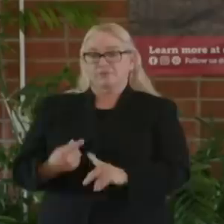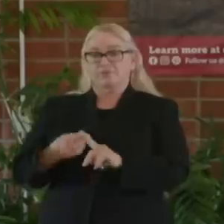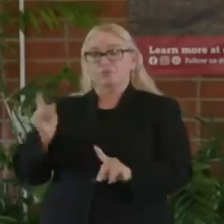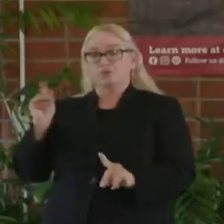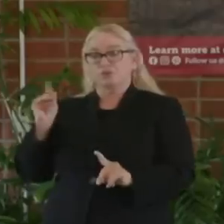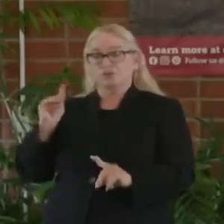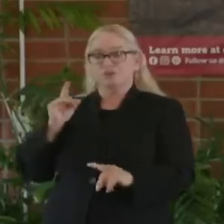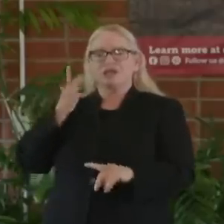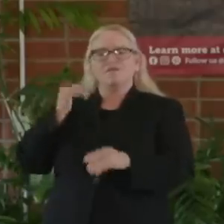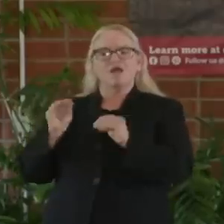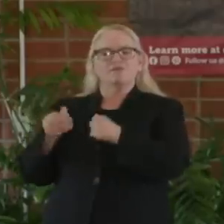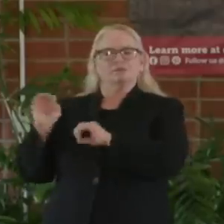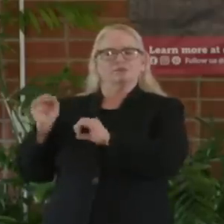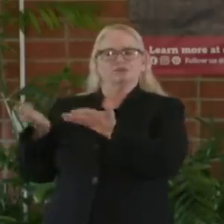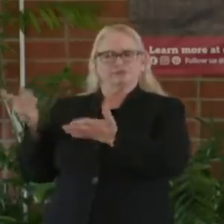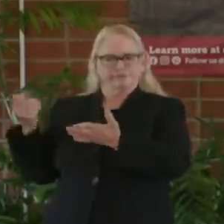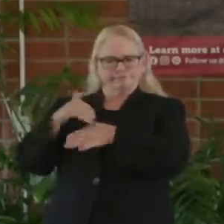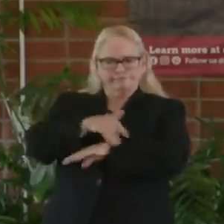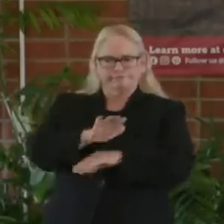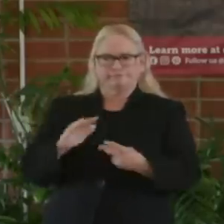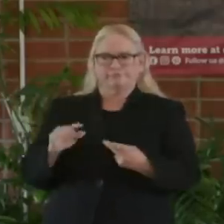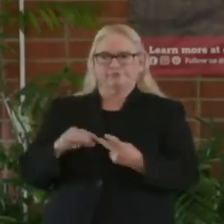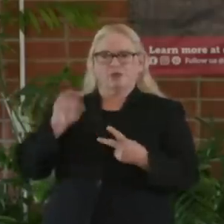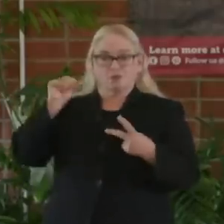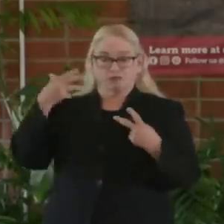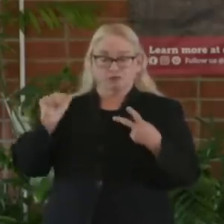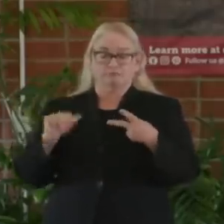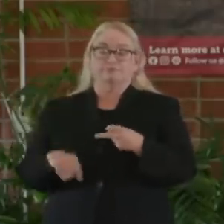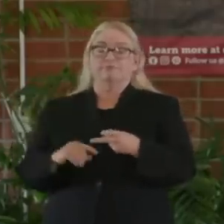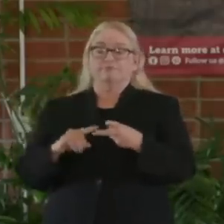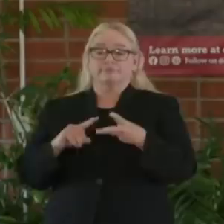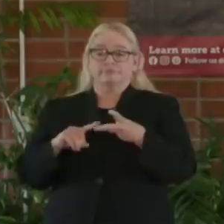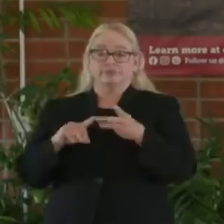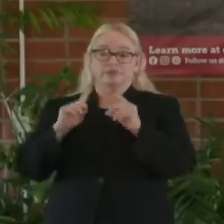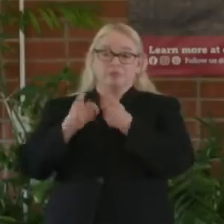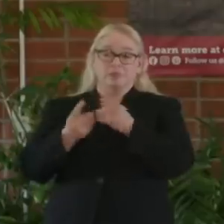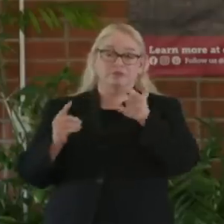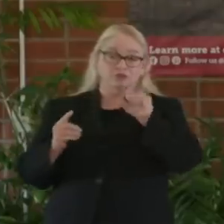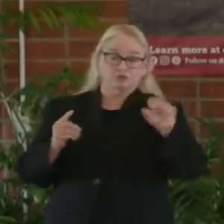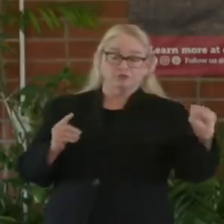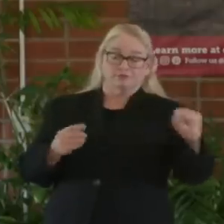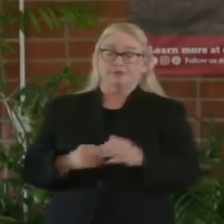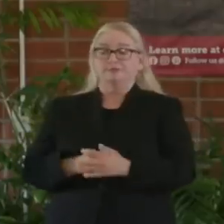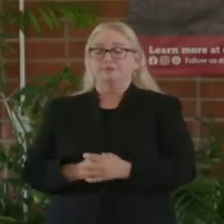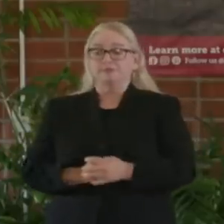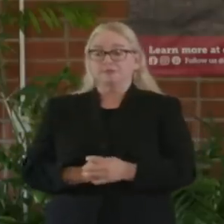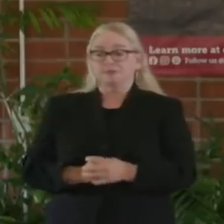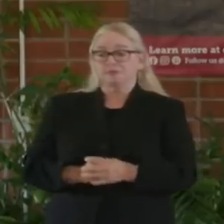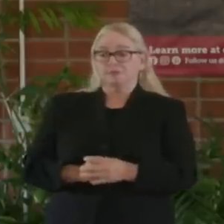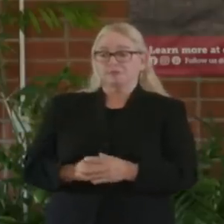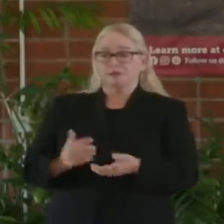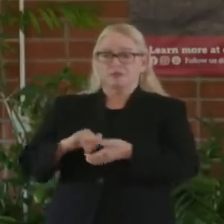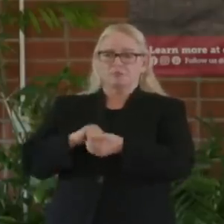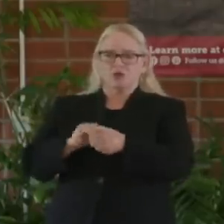members of OSHA, team members, Department of Social Services, as well as partners that we